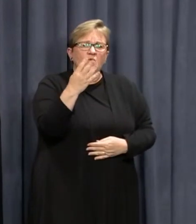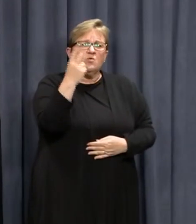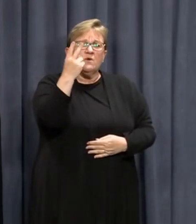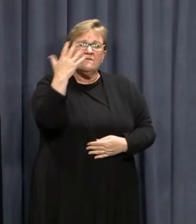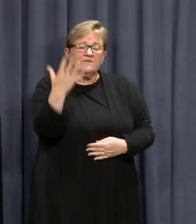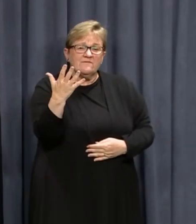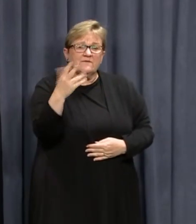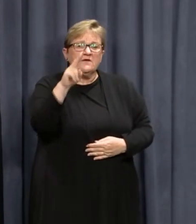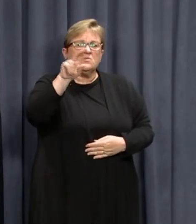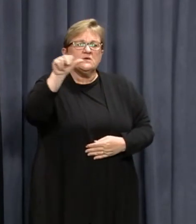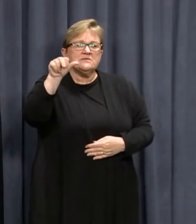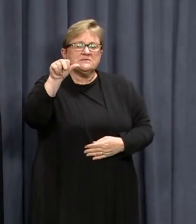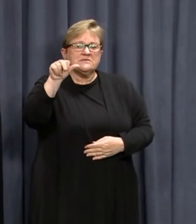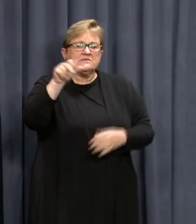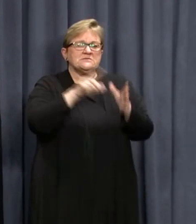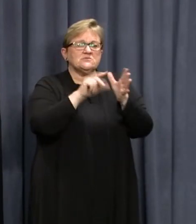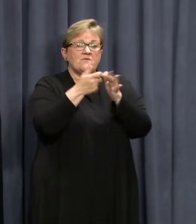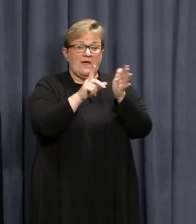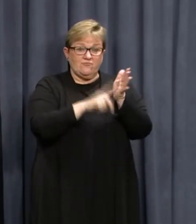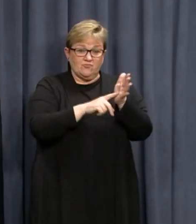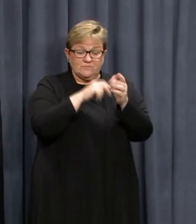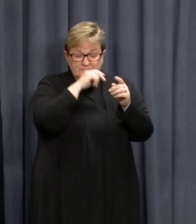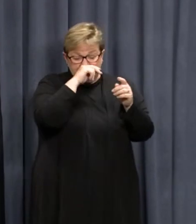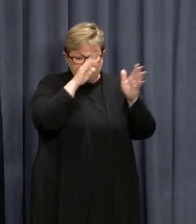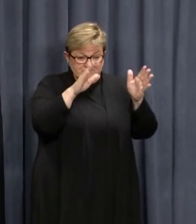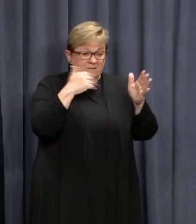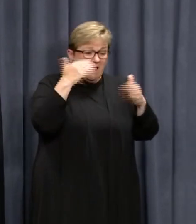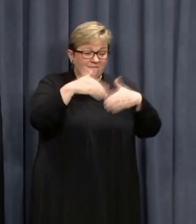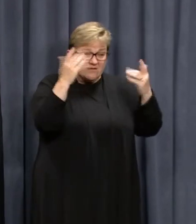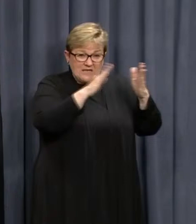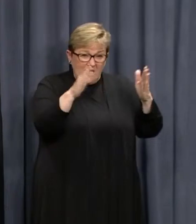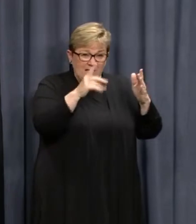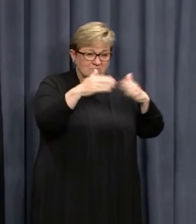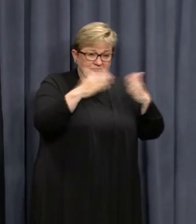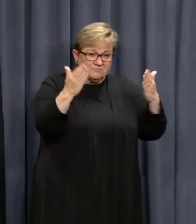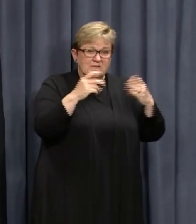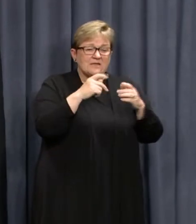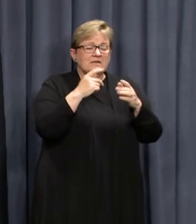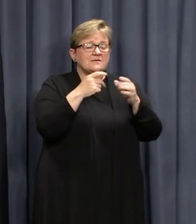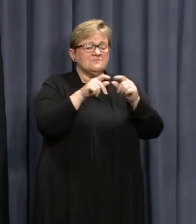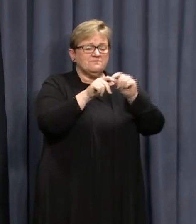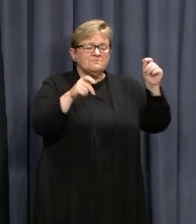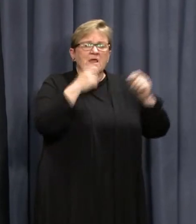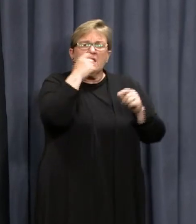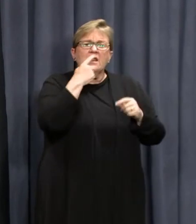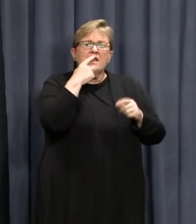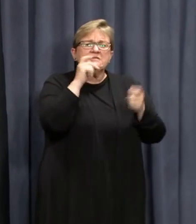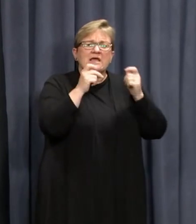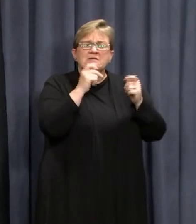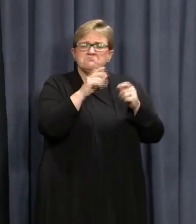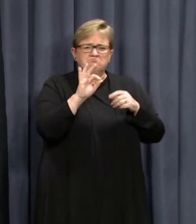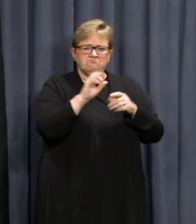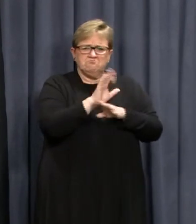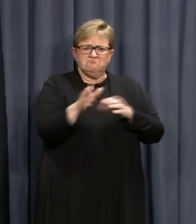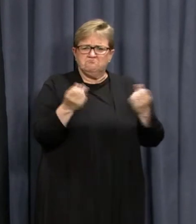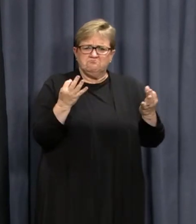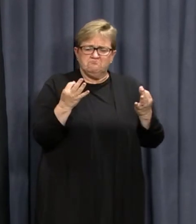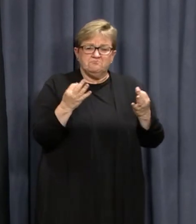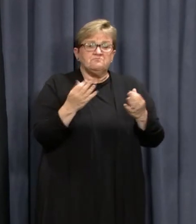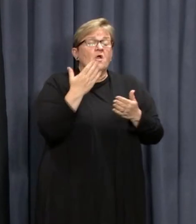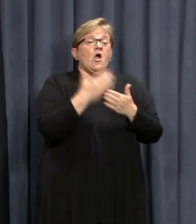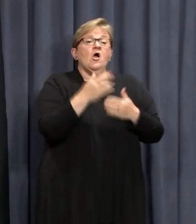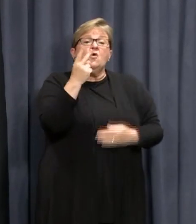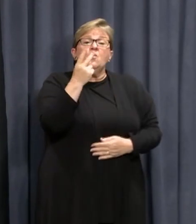25th and 26th of April. Each day, his daily saliva test results were negative. On the